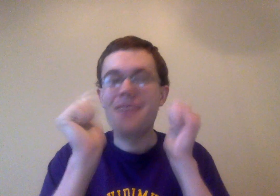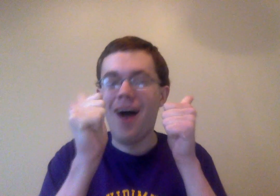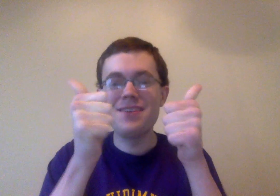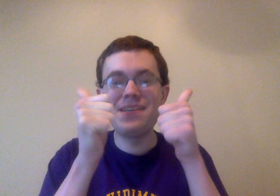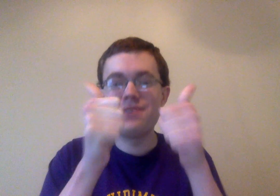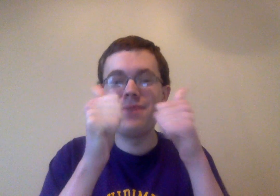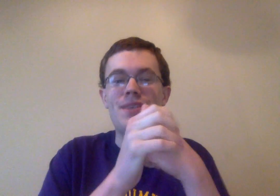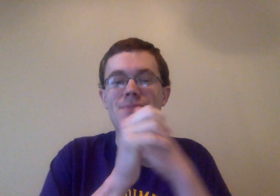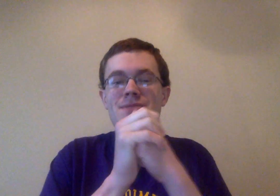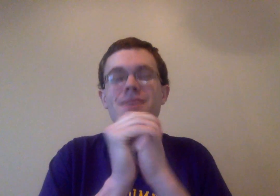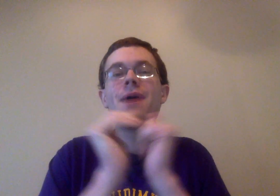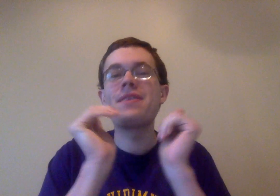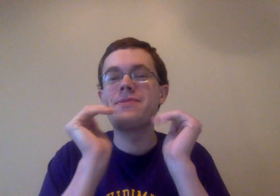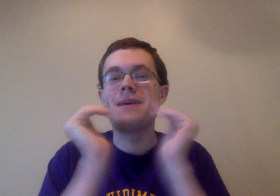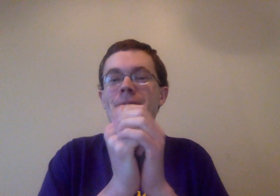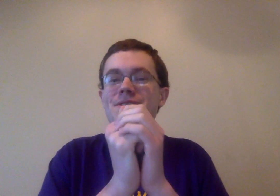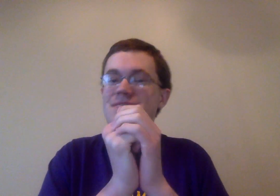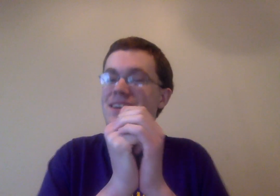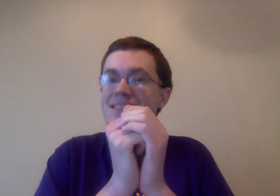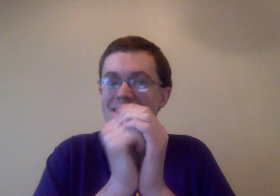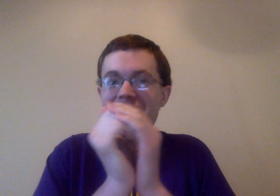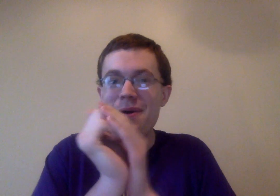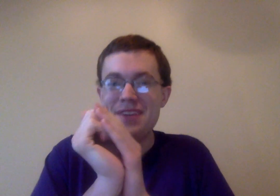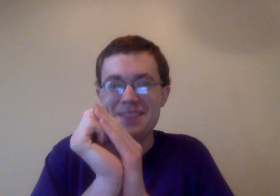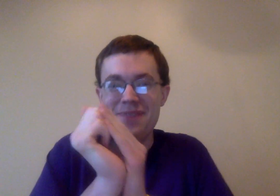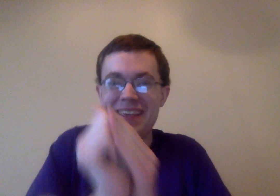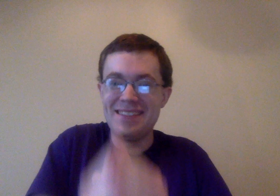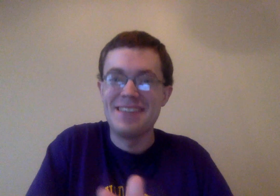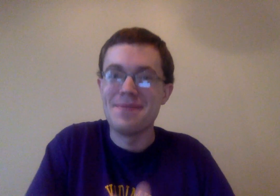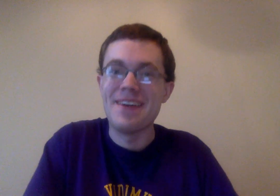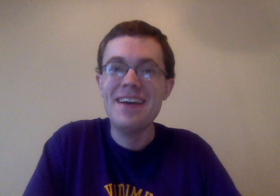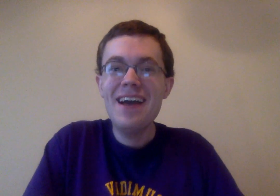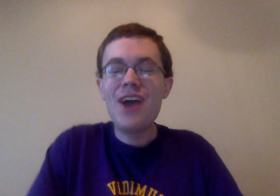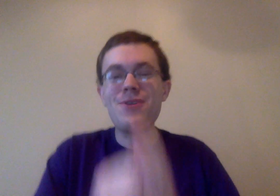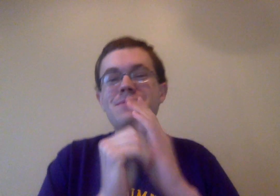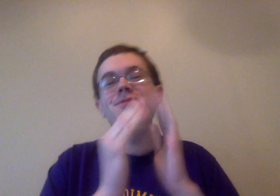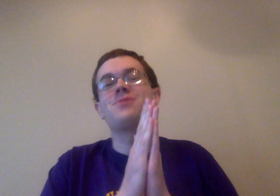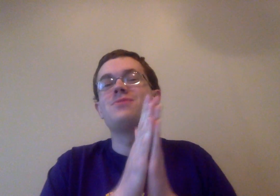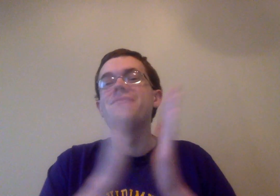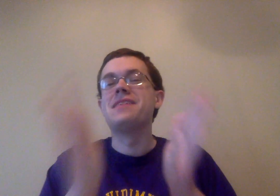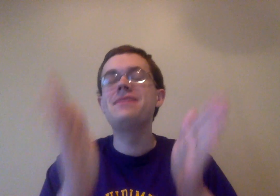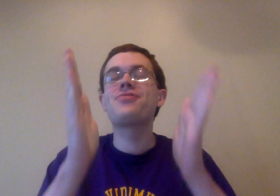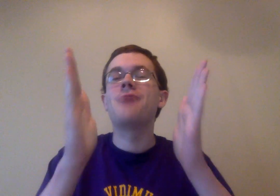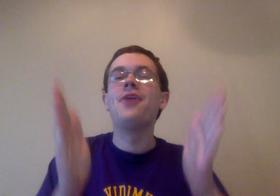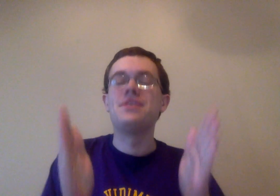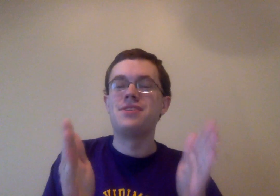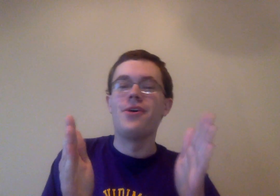Honestly, Orochimaru ends up, somehow ends up the best parent in the series, which is the funniest thing to me. Orochimaru's whole development throughout this, you know,